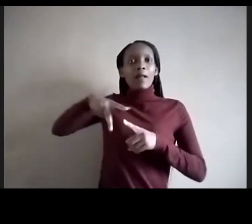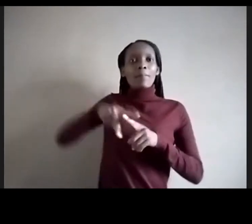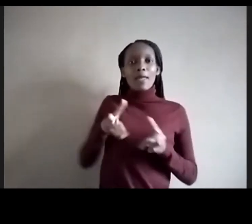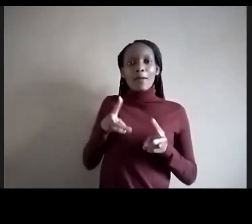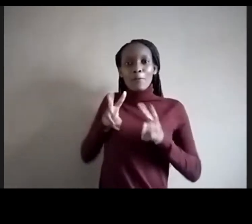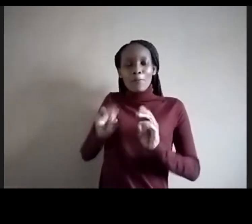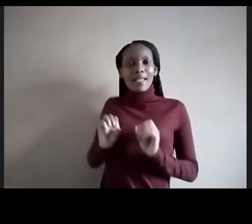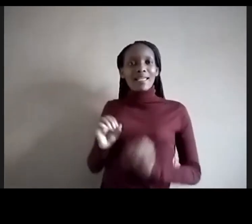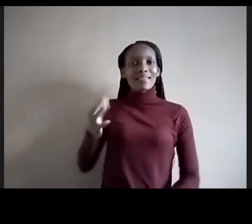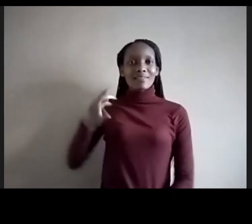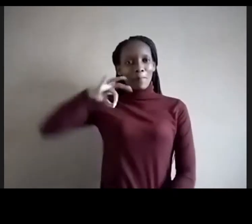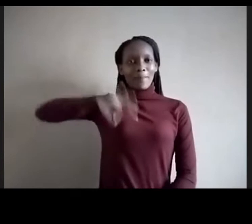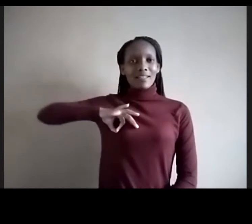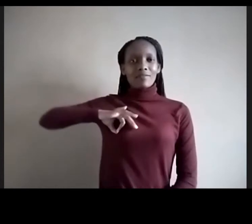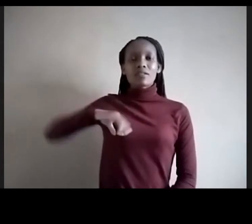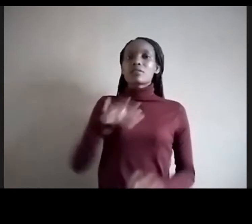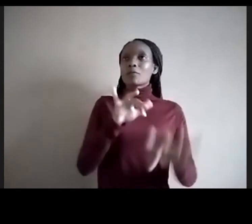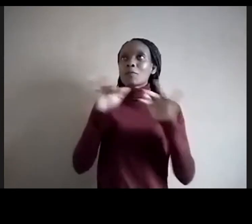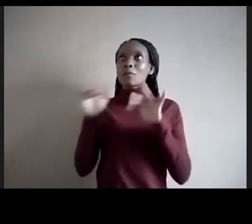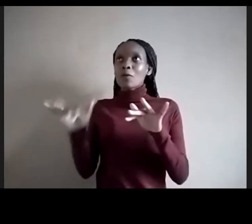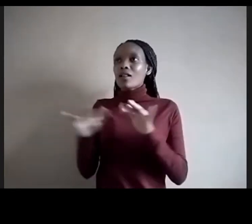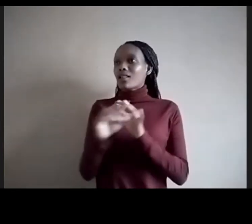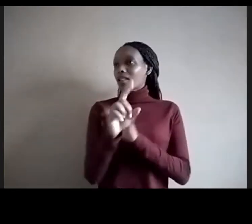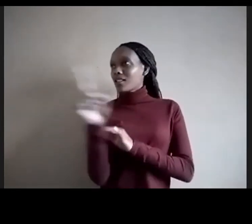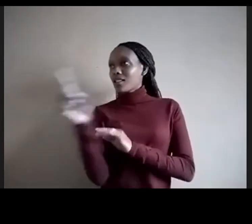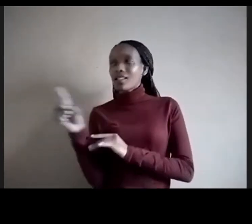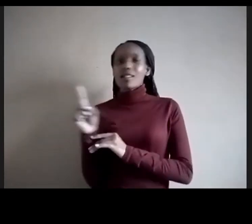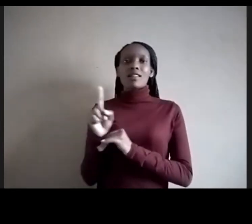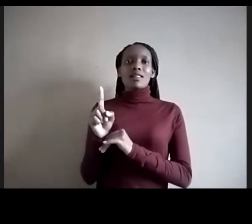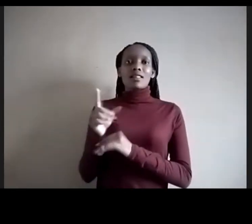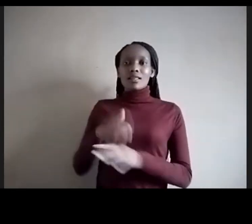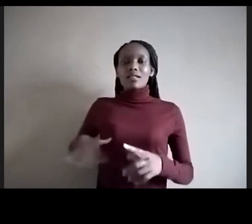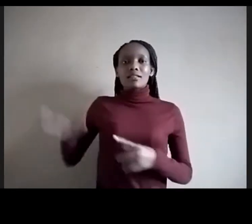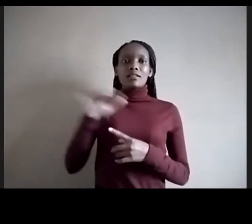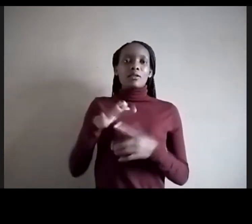your surroundings and other people around you. That's how I would answer that question.